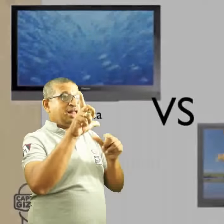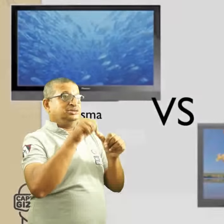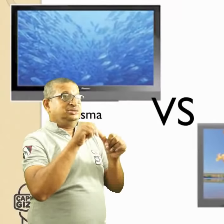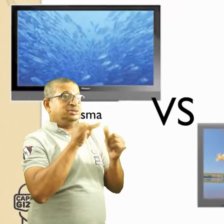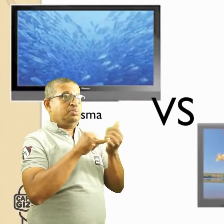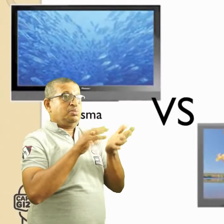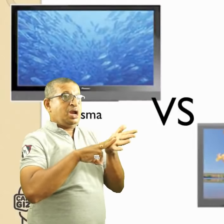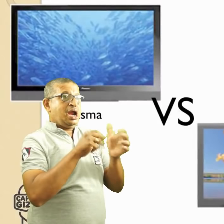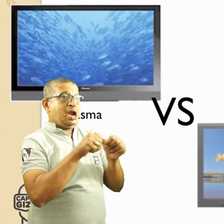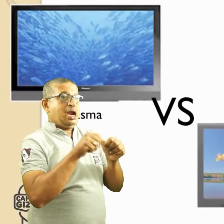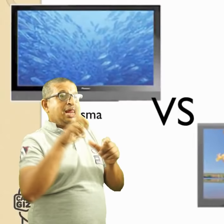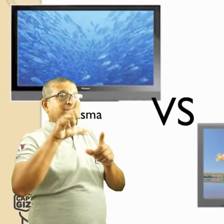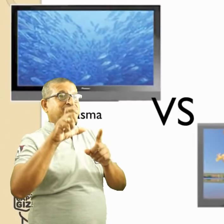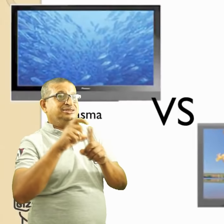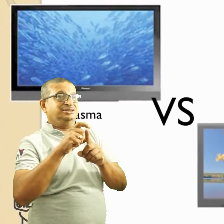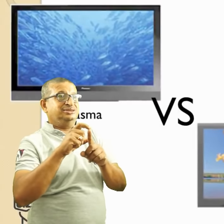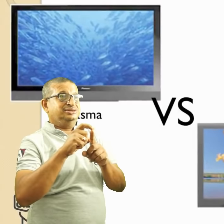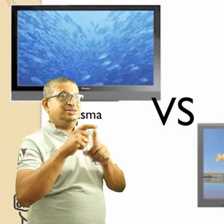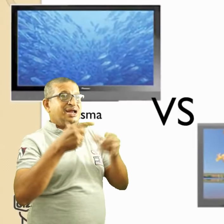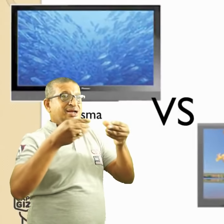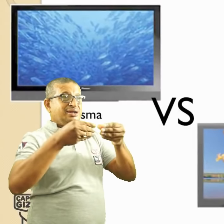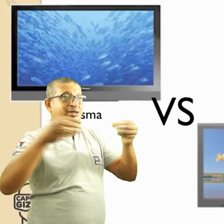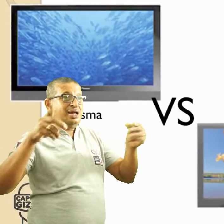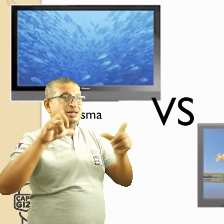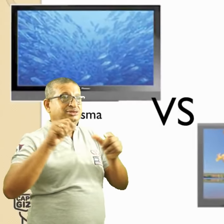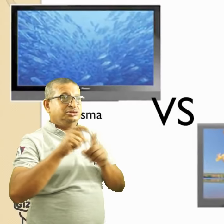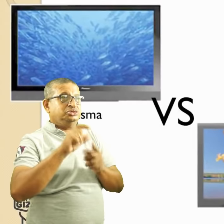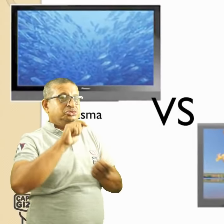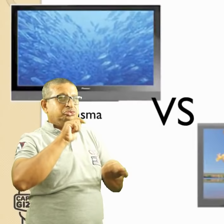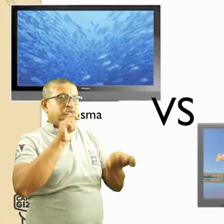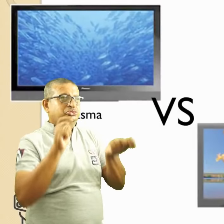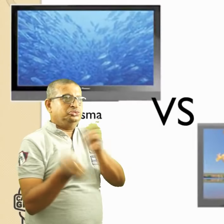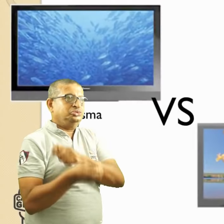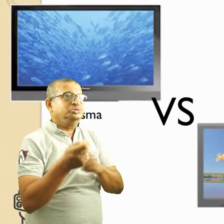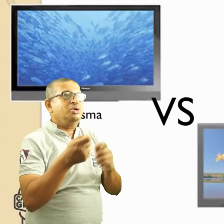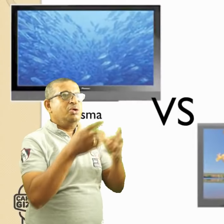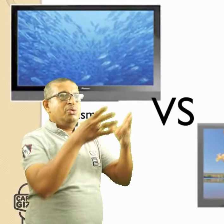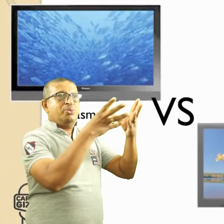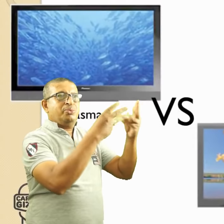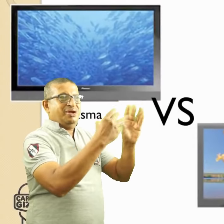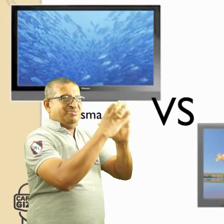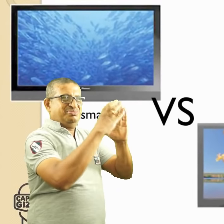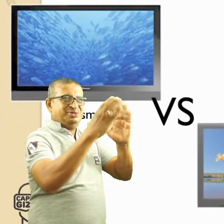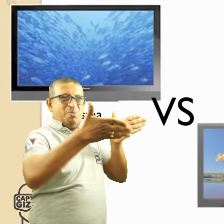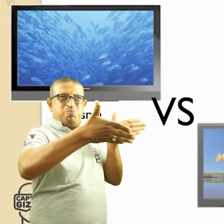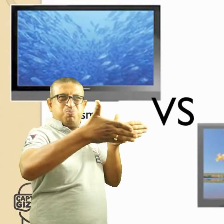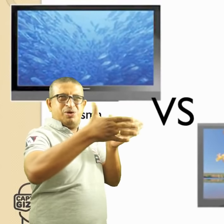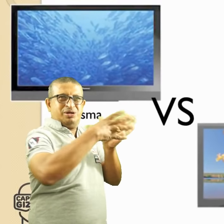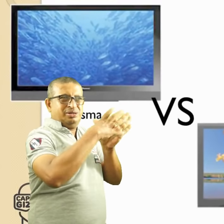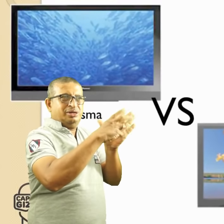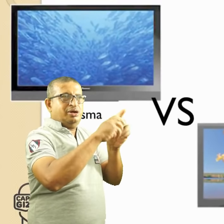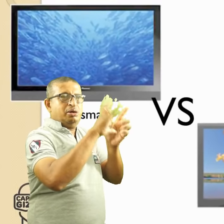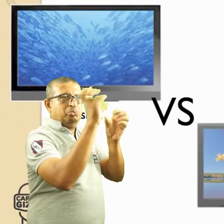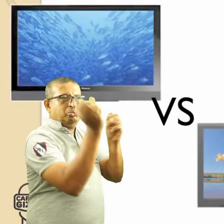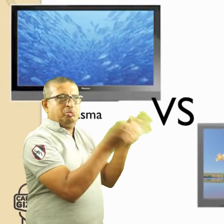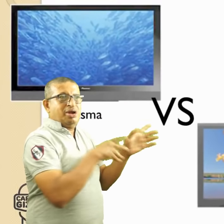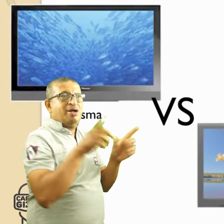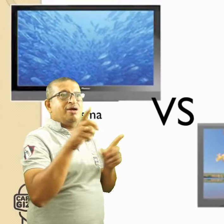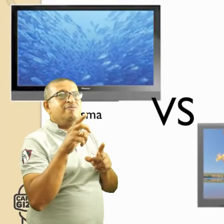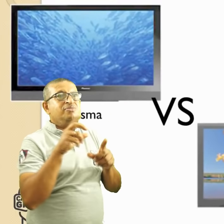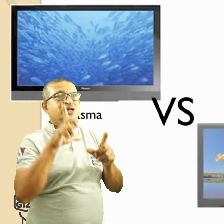During this decade, LCD tech was finally able to compete with Plasma, giving us LCD HD TVs.